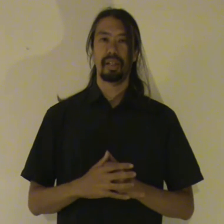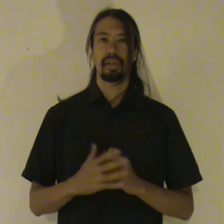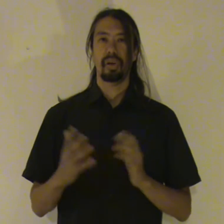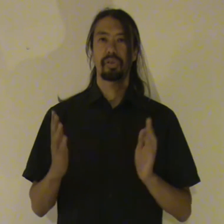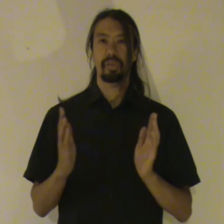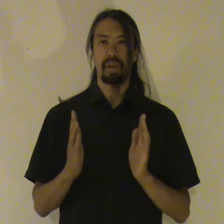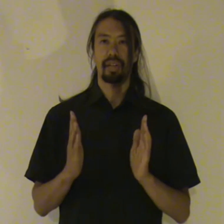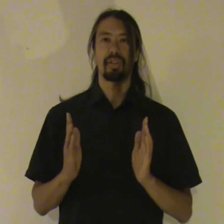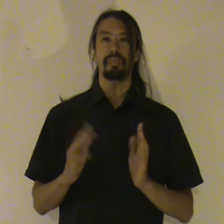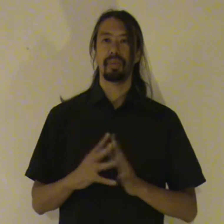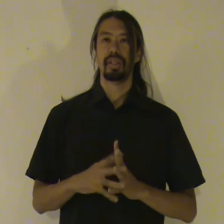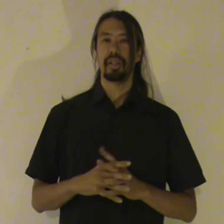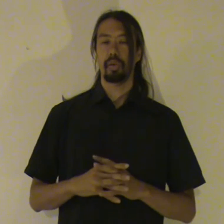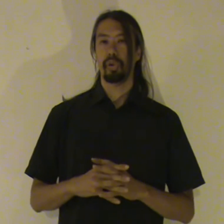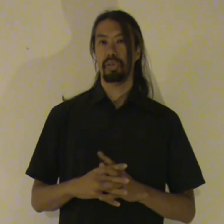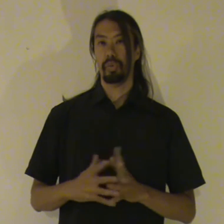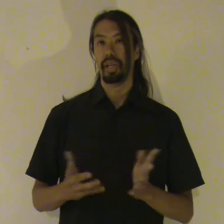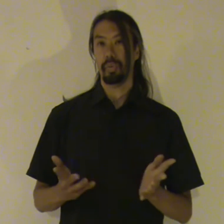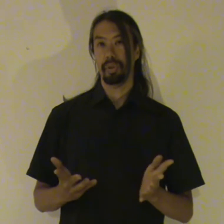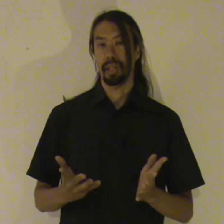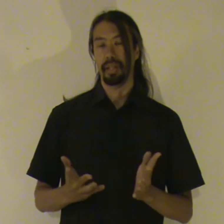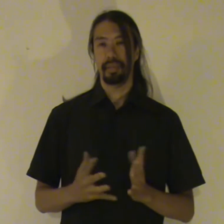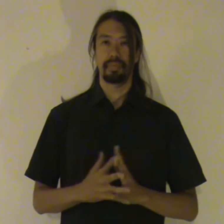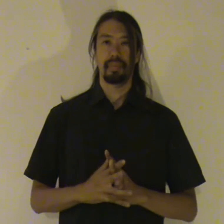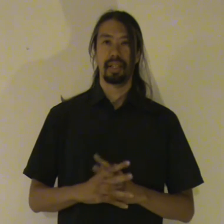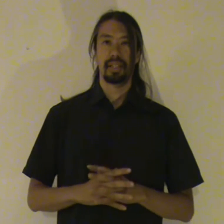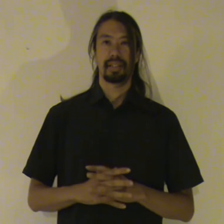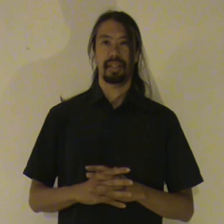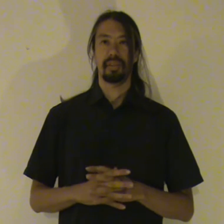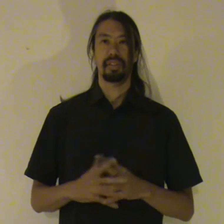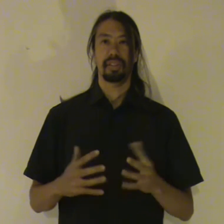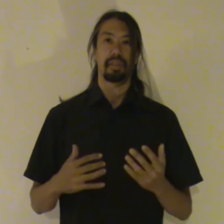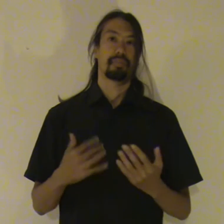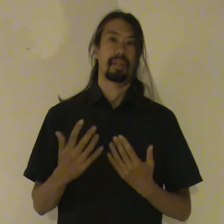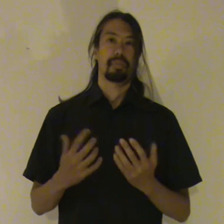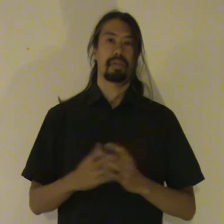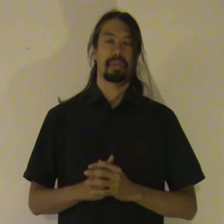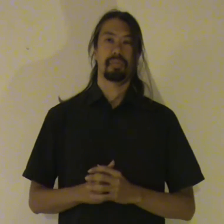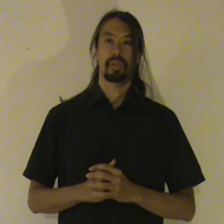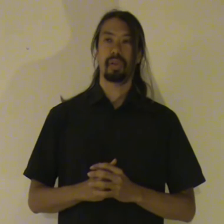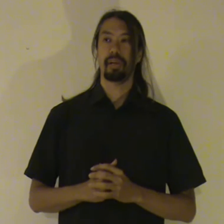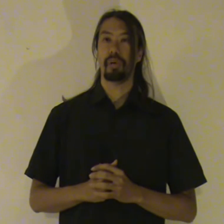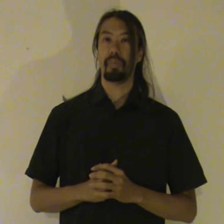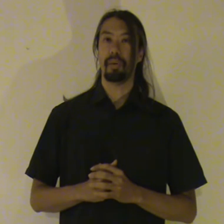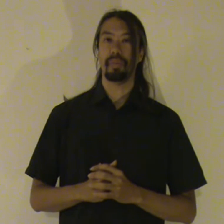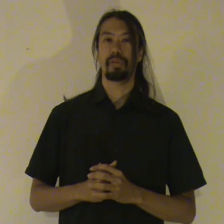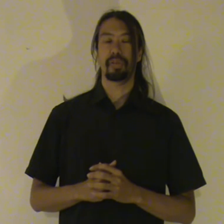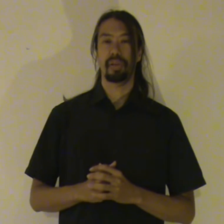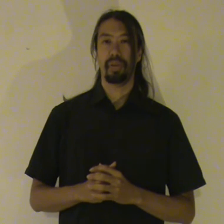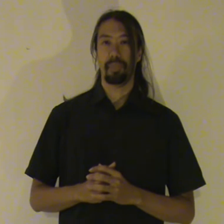The closer you get to them. The worse your reading will be. So this is a little bit of a tricky problem. If you are trying to help